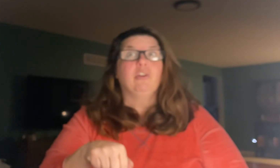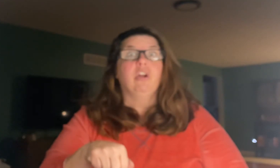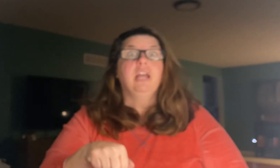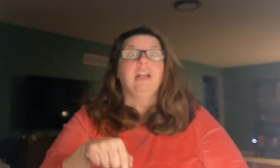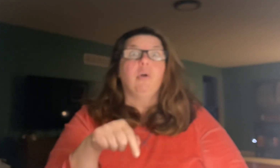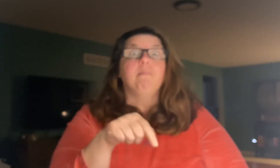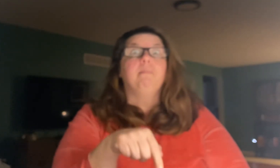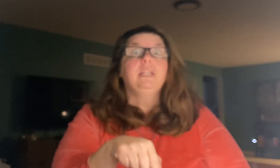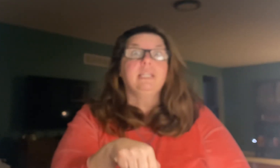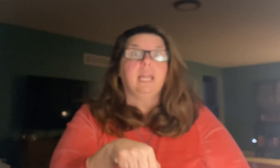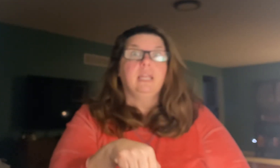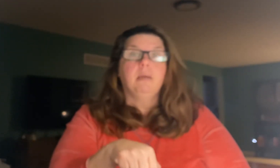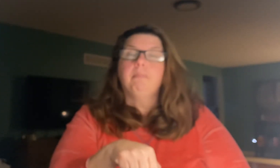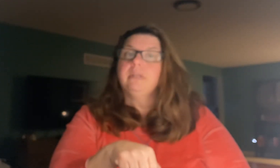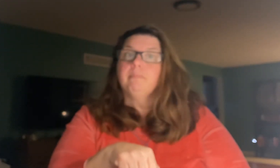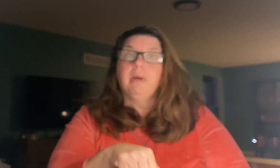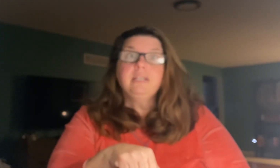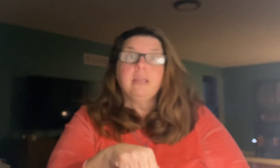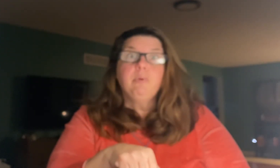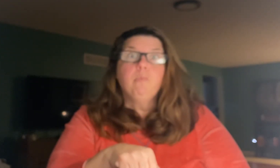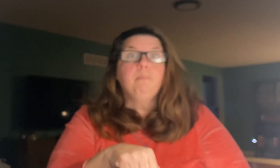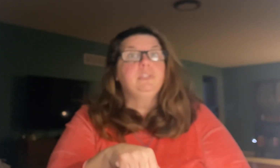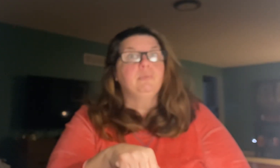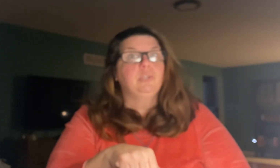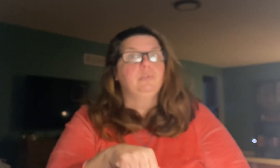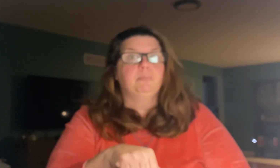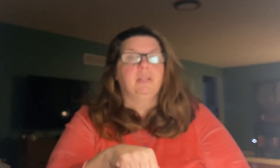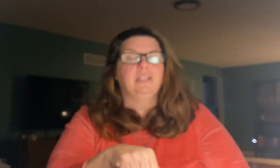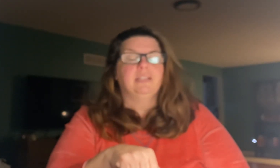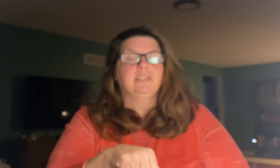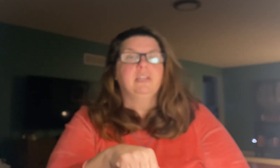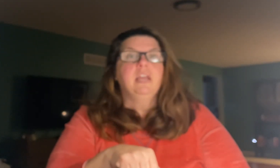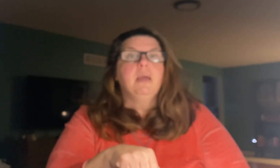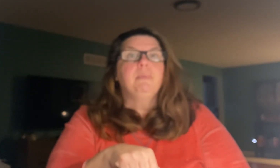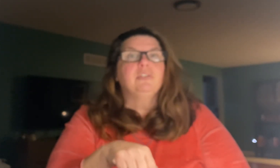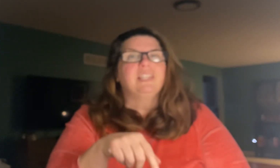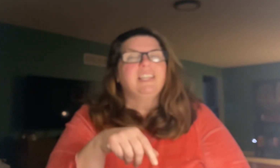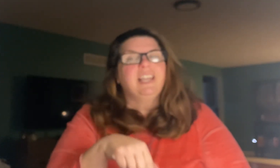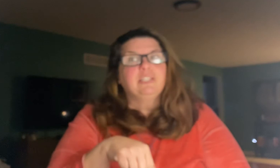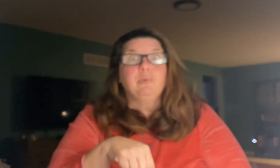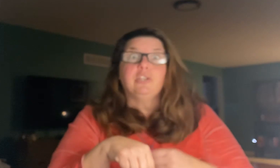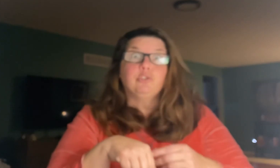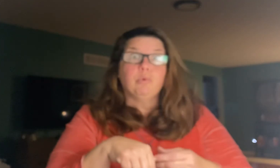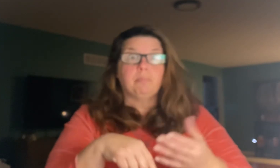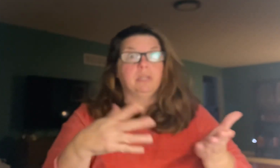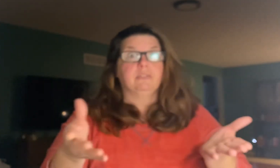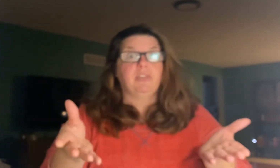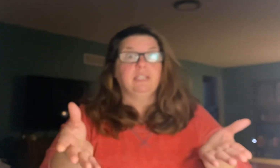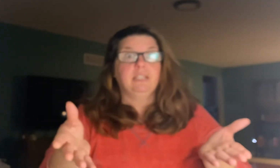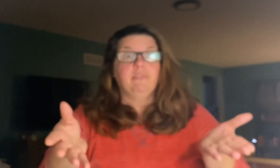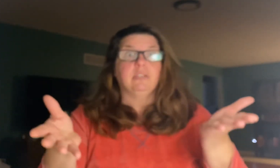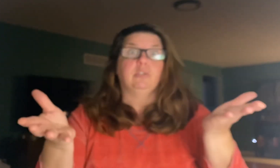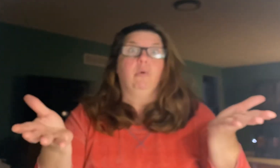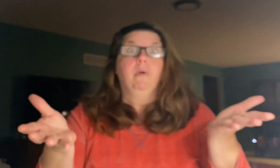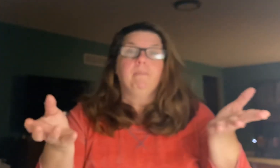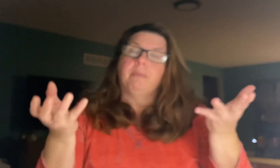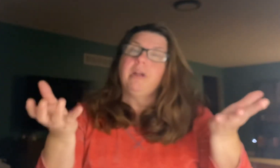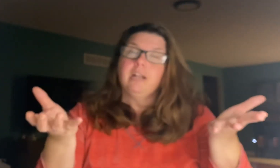on Monday, but Monday we won't be doing a new spelling list because the next week is short because of Thanksgiving. So I'm kind of